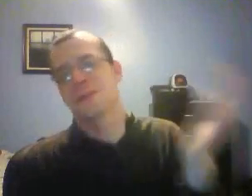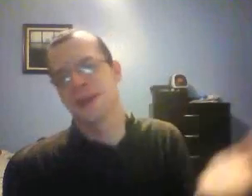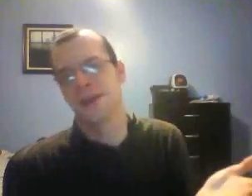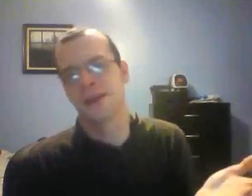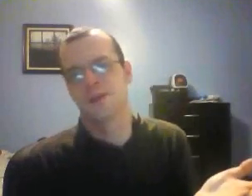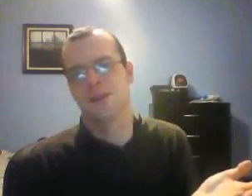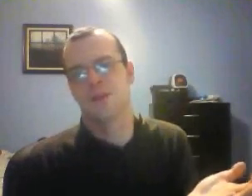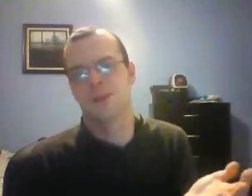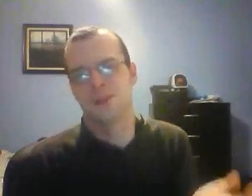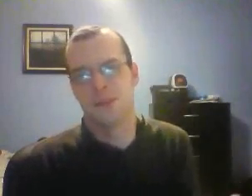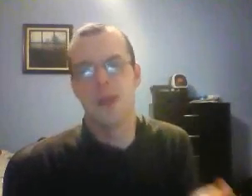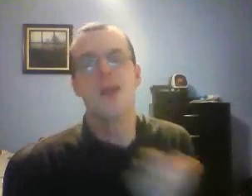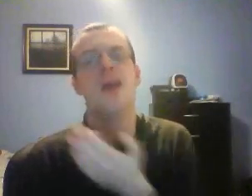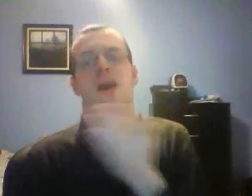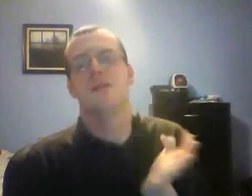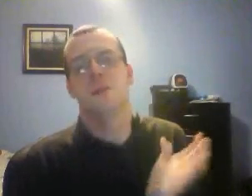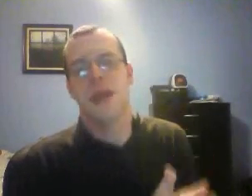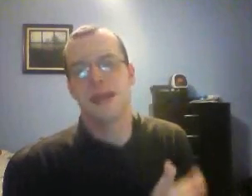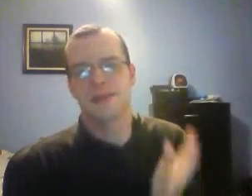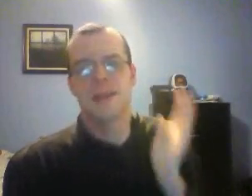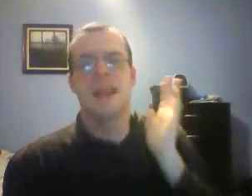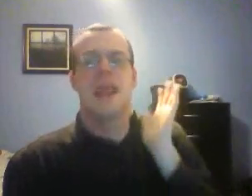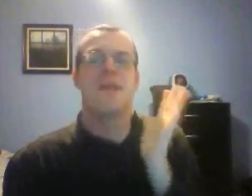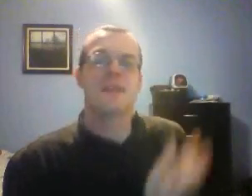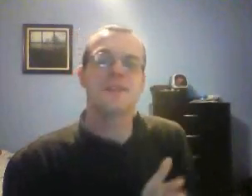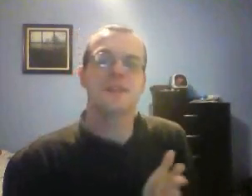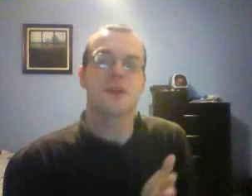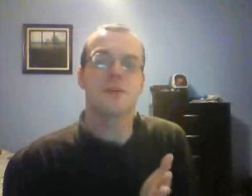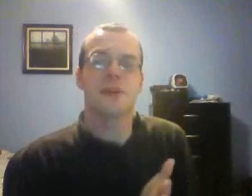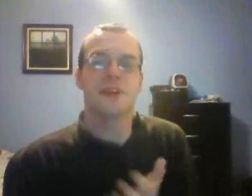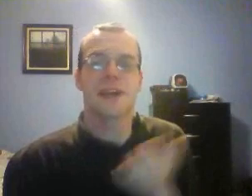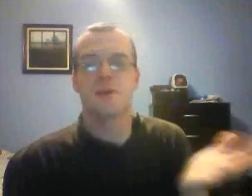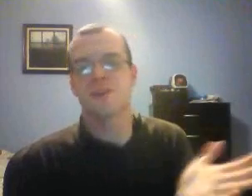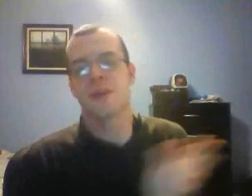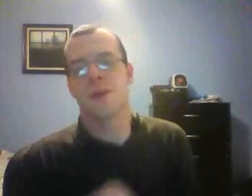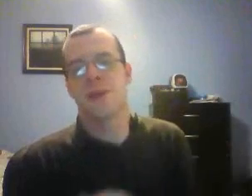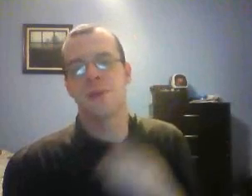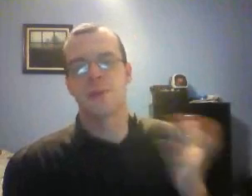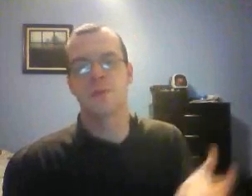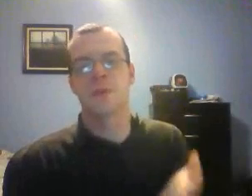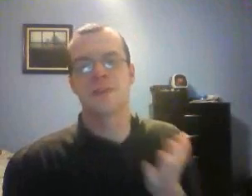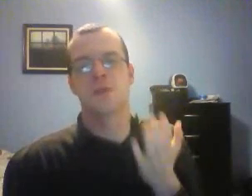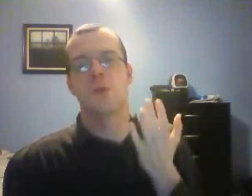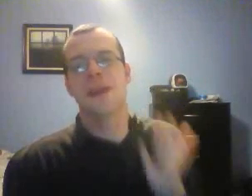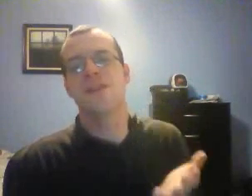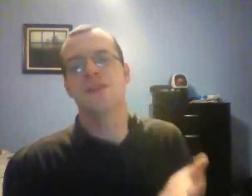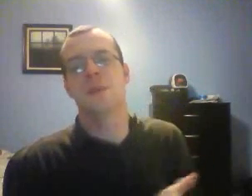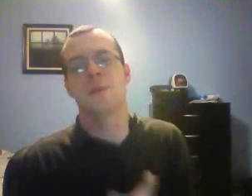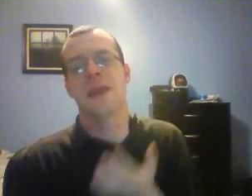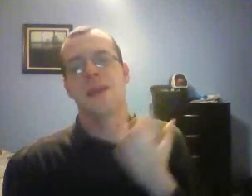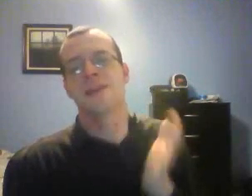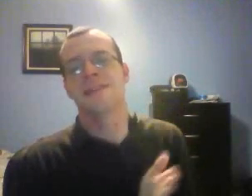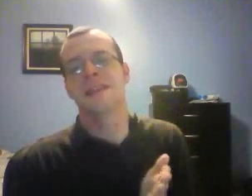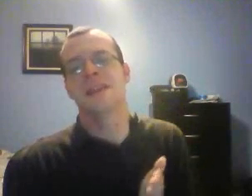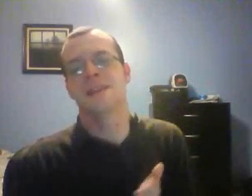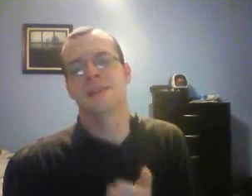Intercontinental Championship of the past. And this tournament kind of puts me in mind of WWE's Kuwaiti tournament back in 1996